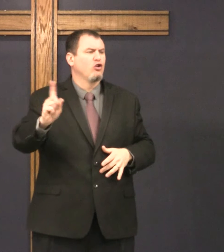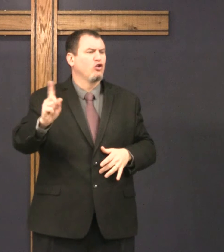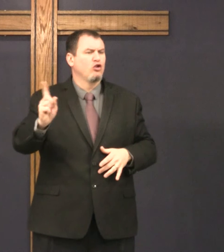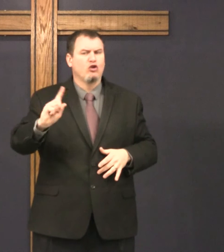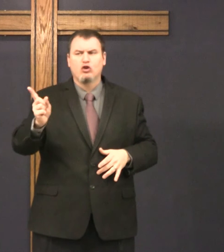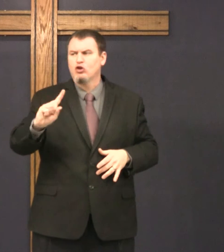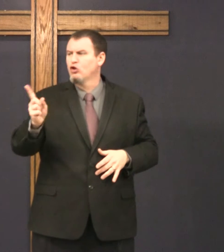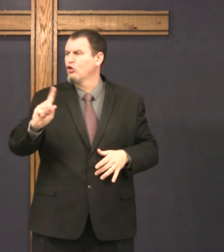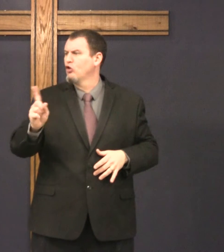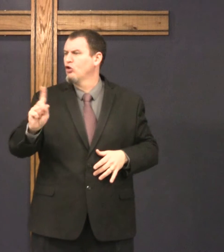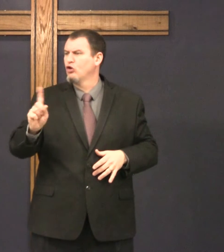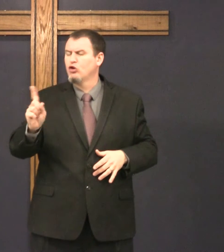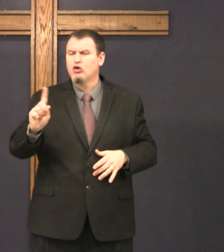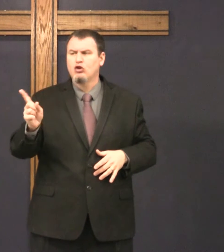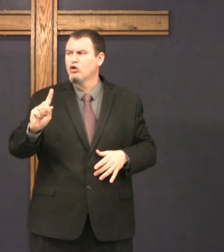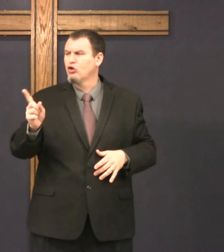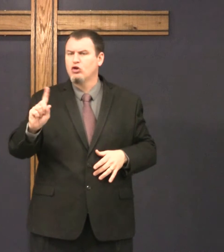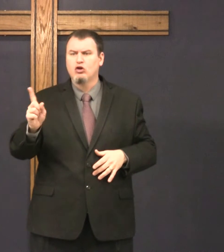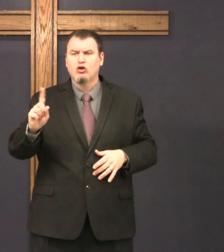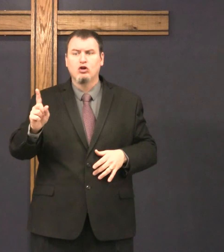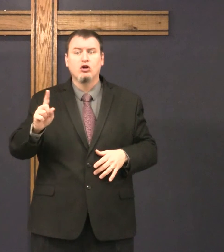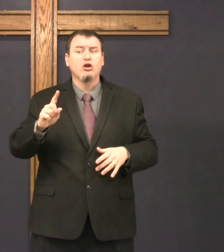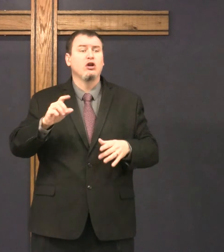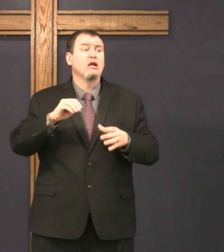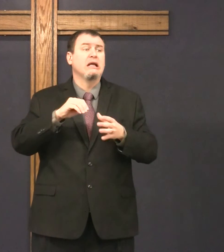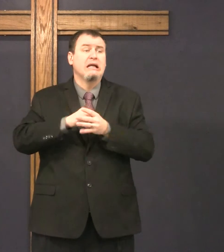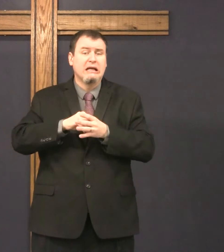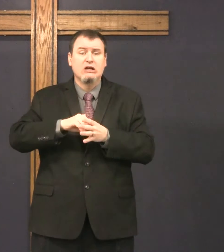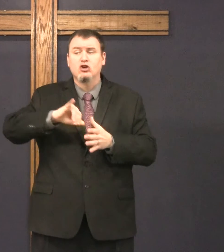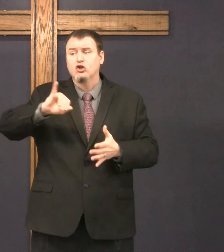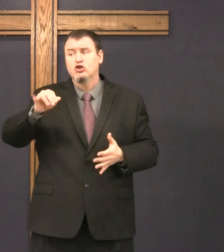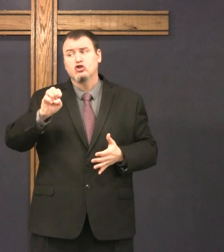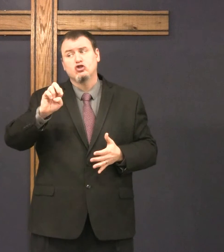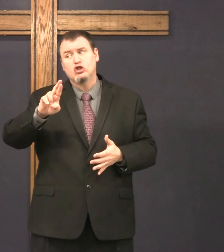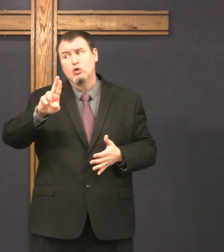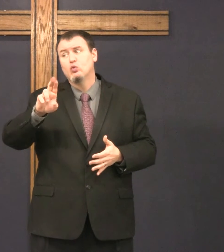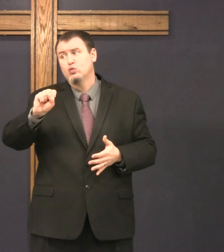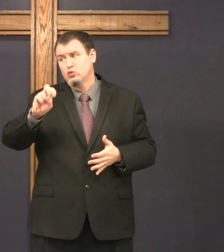the focus of most of the hatred of Jesus was in Jerusalem.